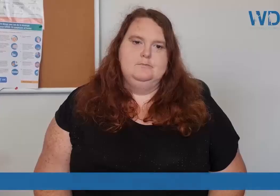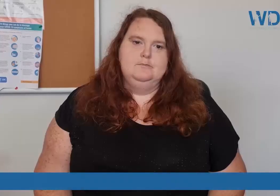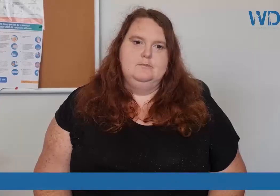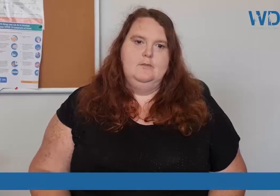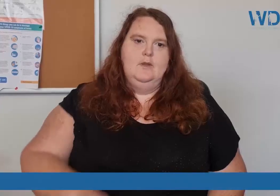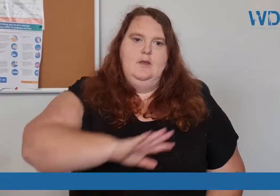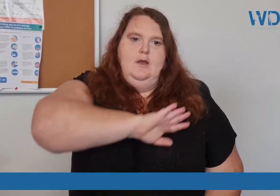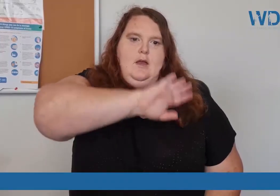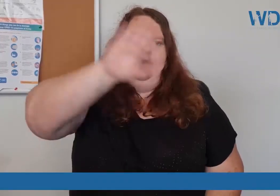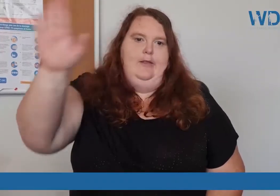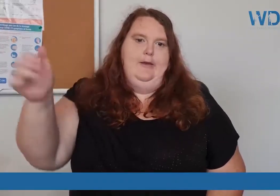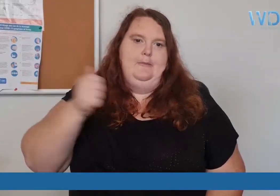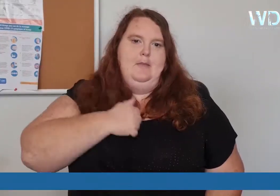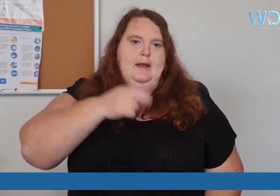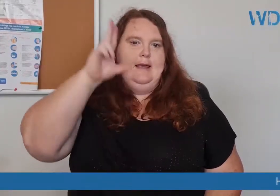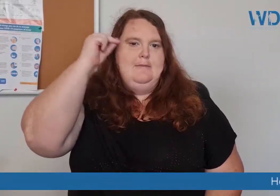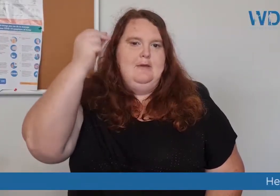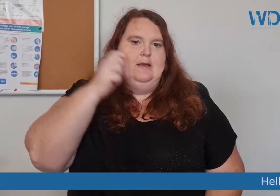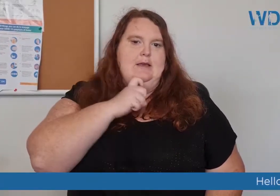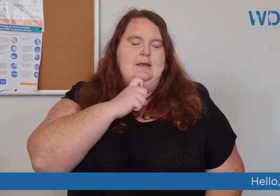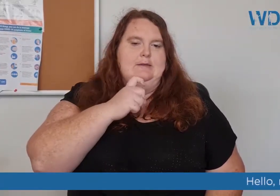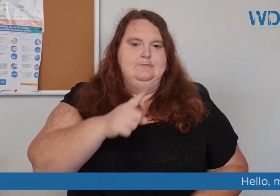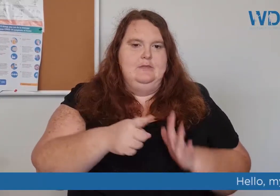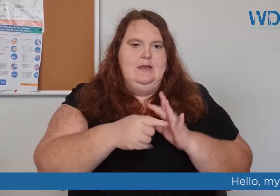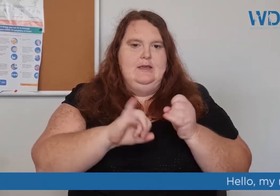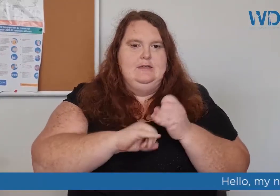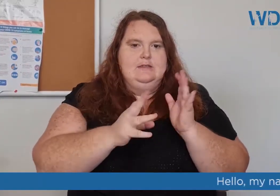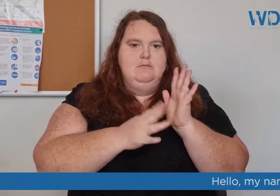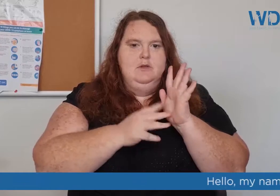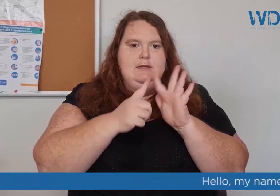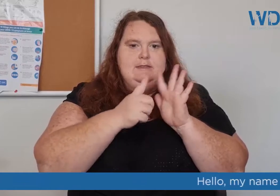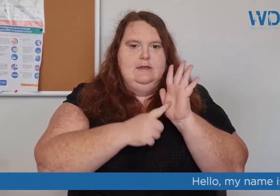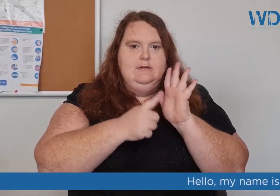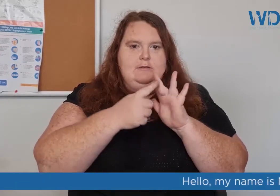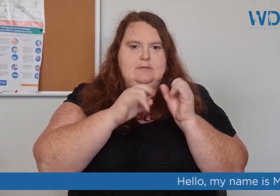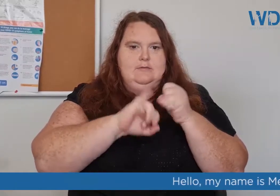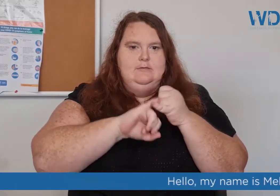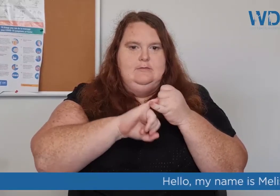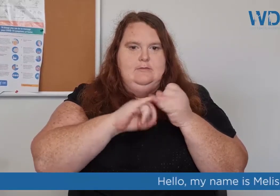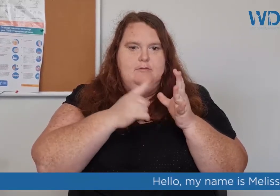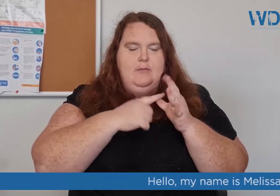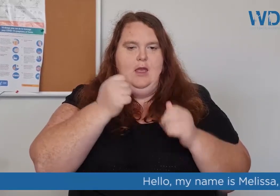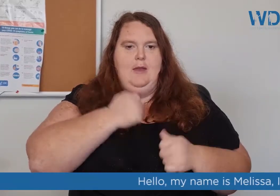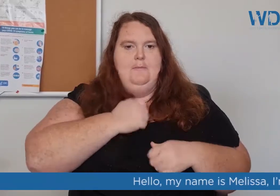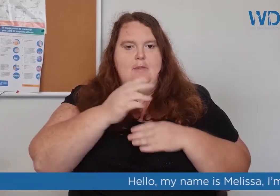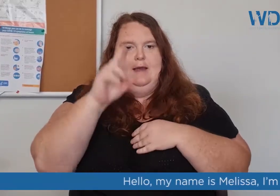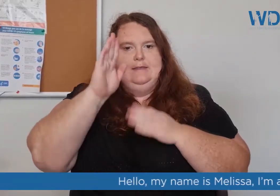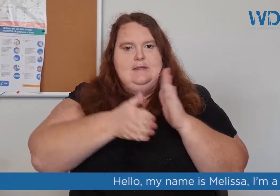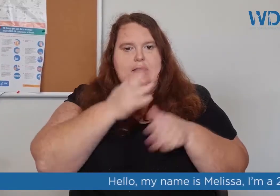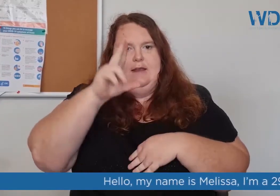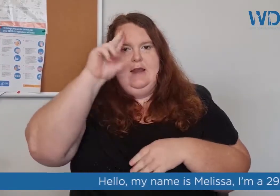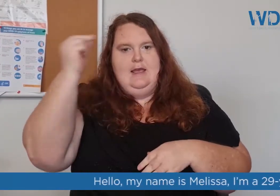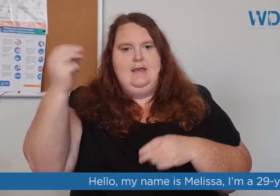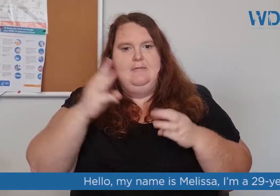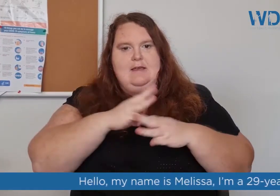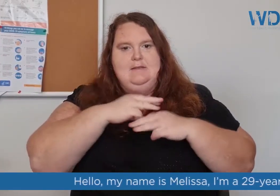Hello my name is Melissa. My assigned name is